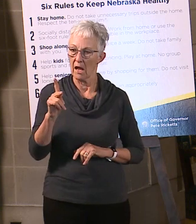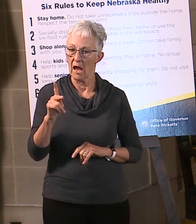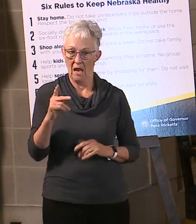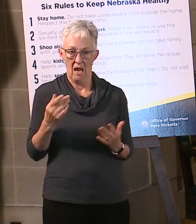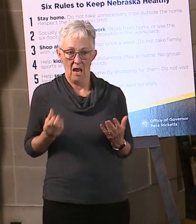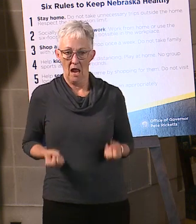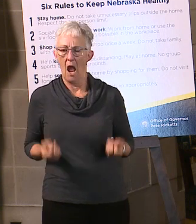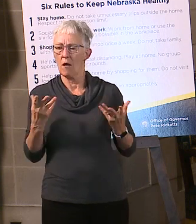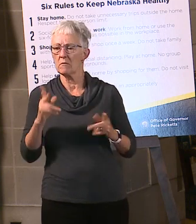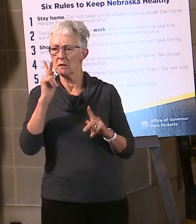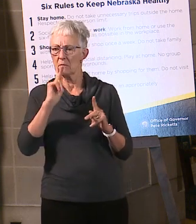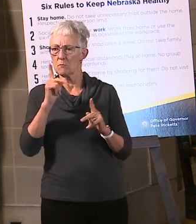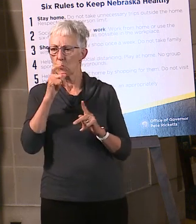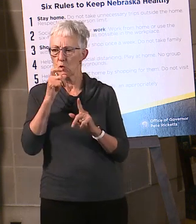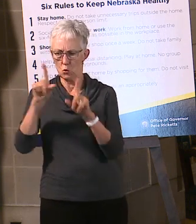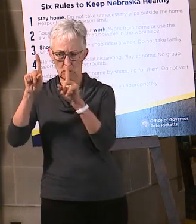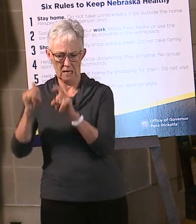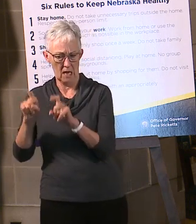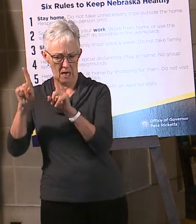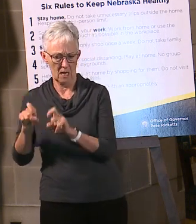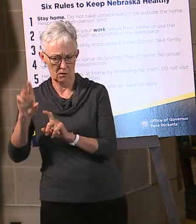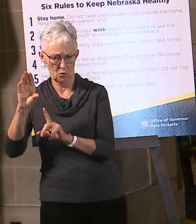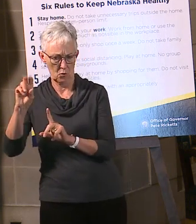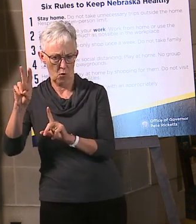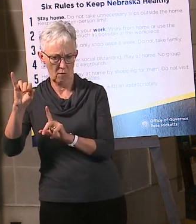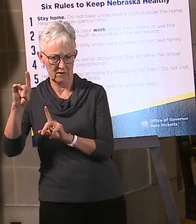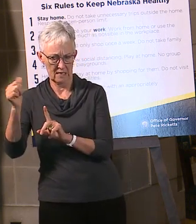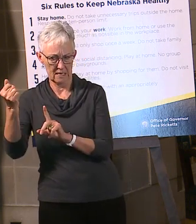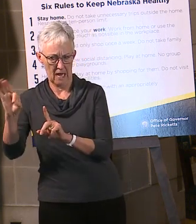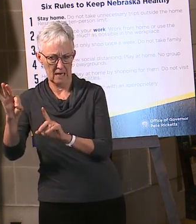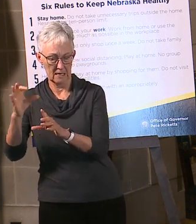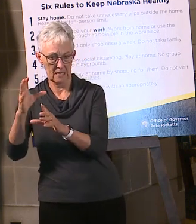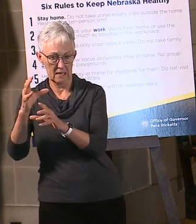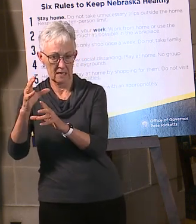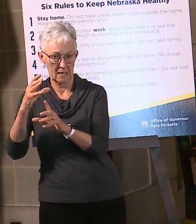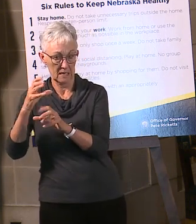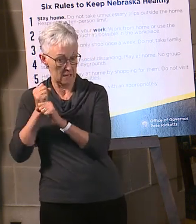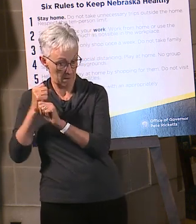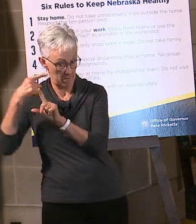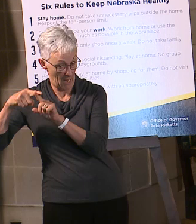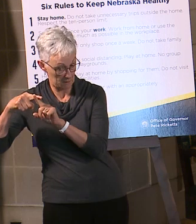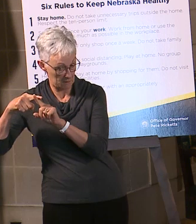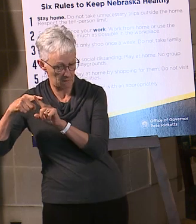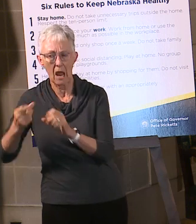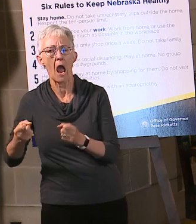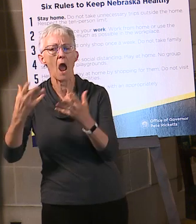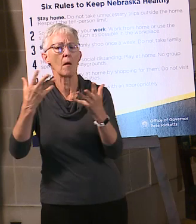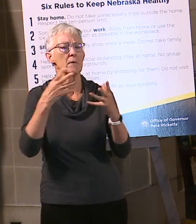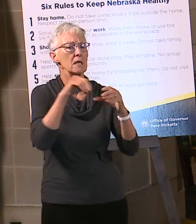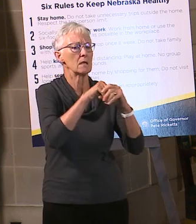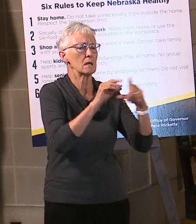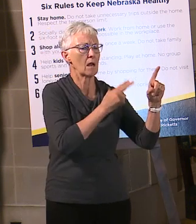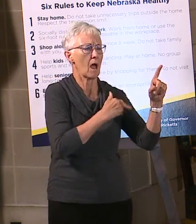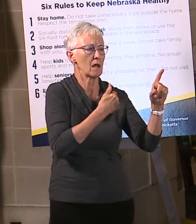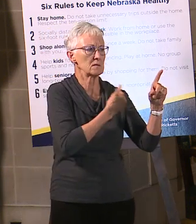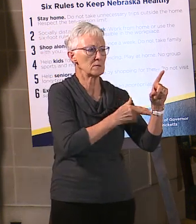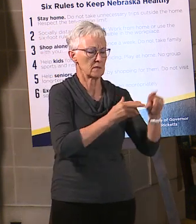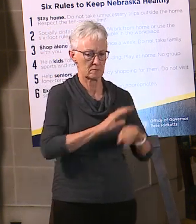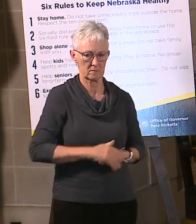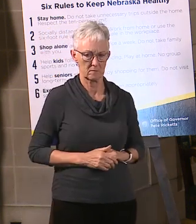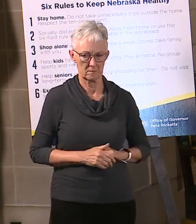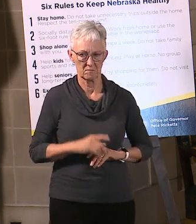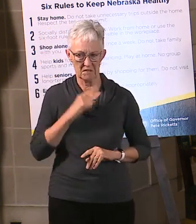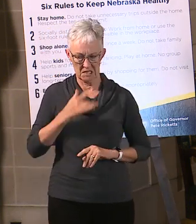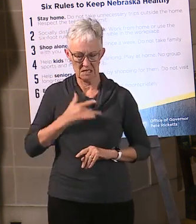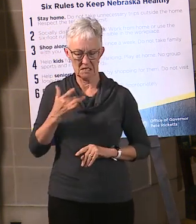So the current hospitalization rate for those testing positive is about 4.8%. Put that in perspective over a month